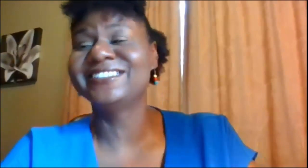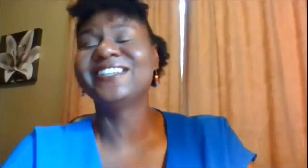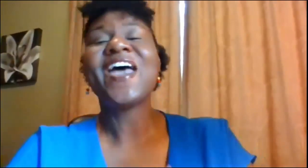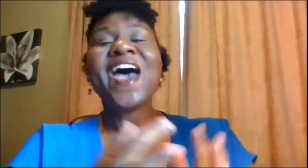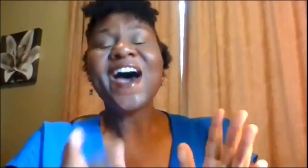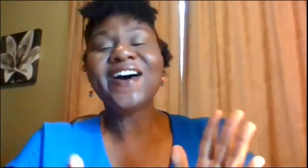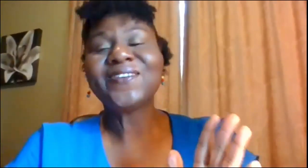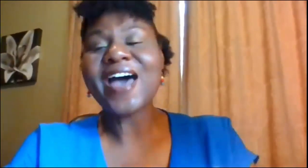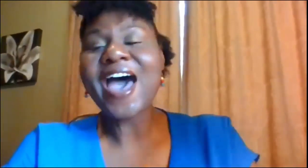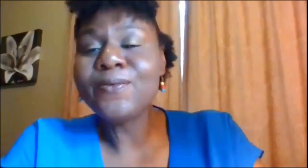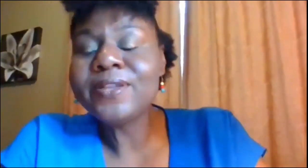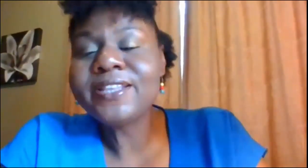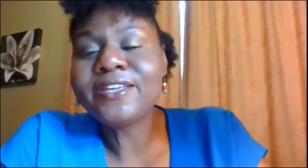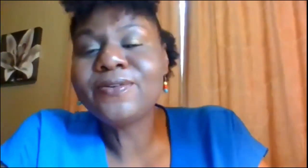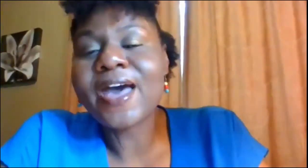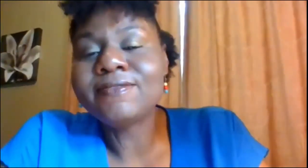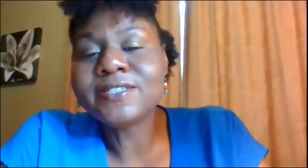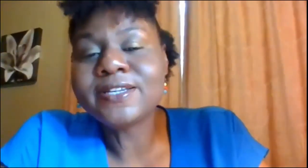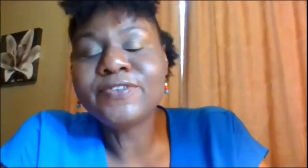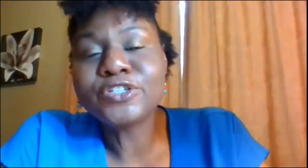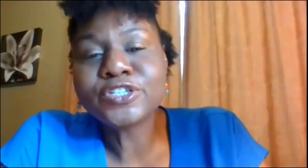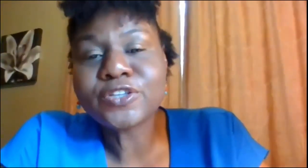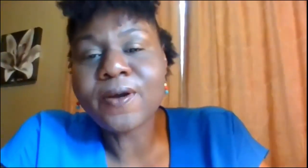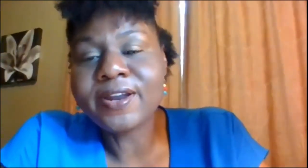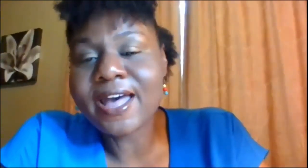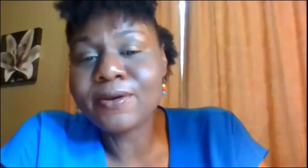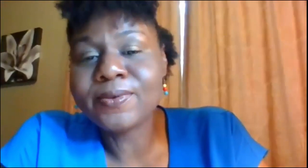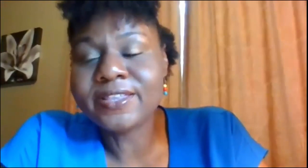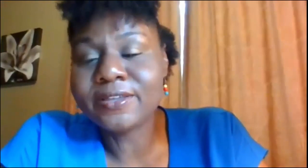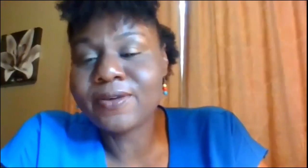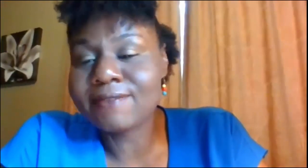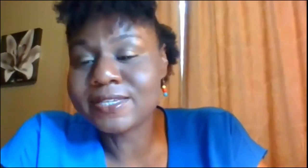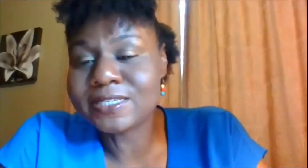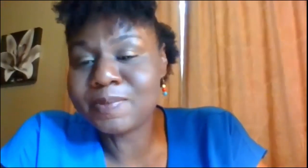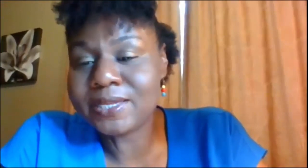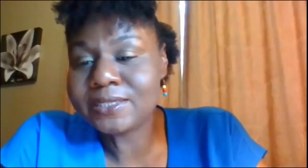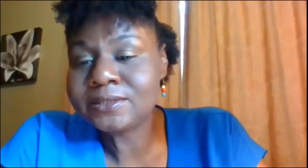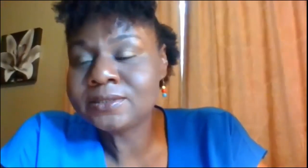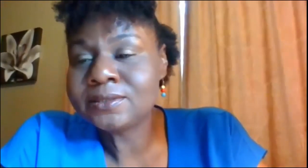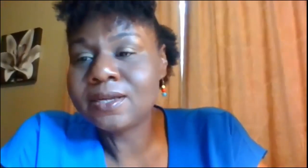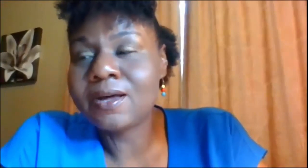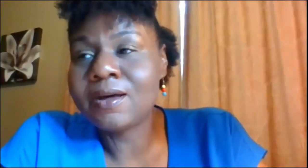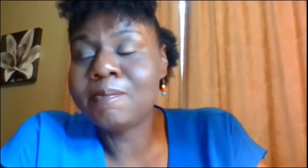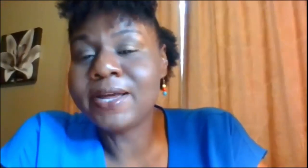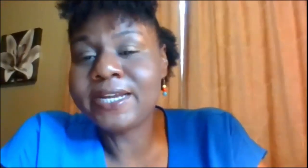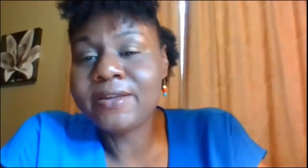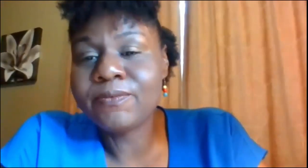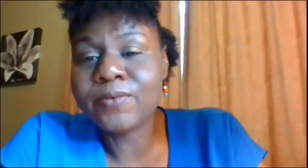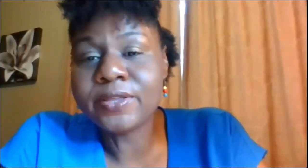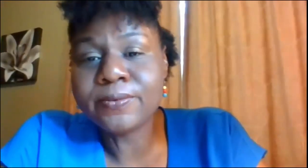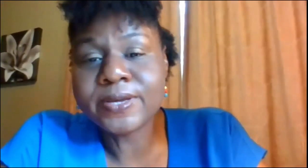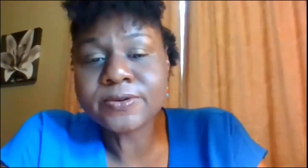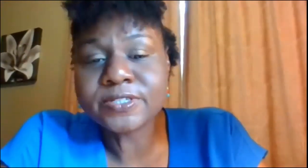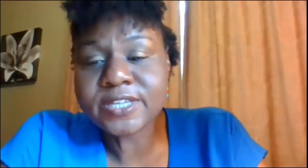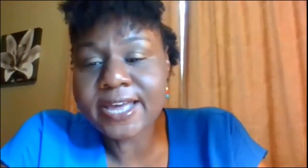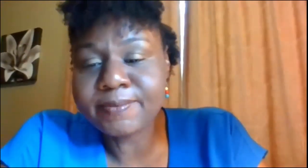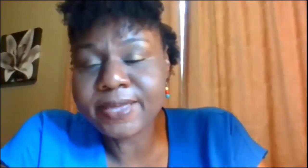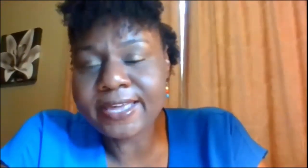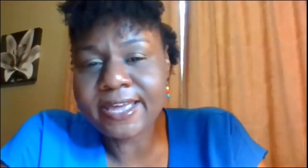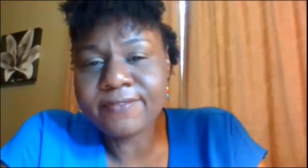i don't really think you have to if you're just starting i don't really think you have to spend um money one of the resources that i i gave